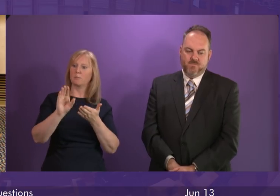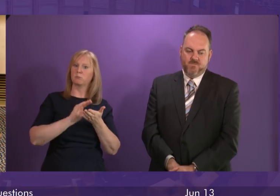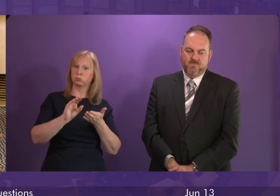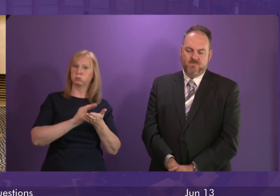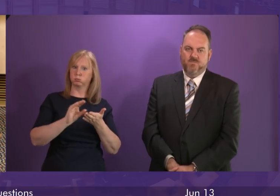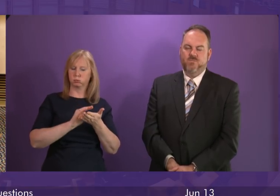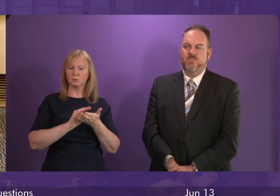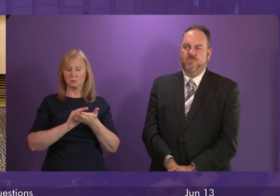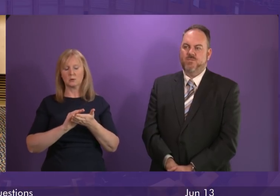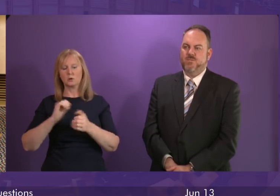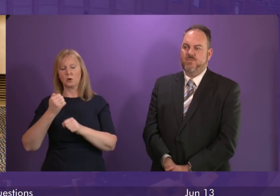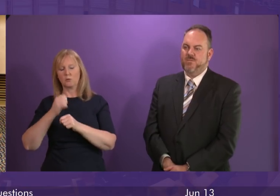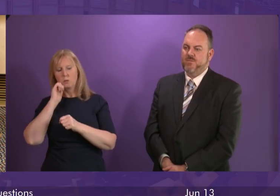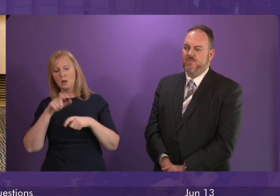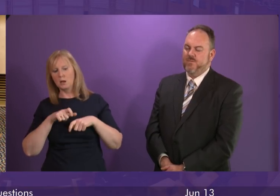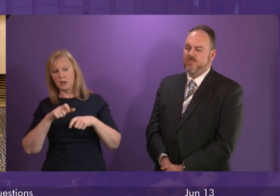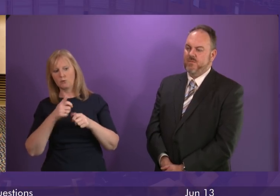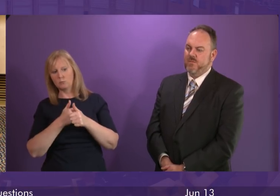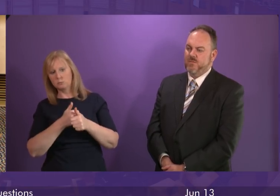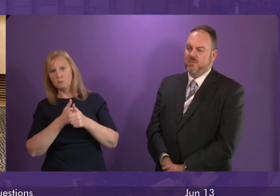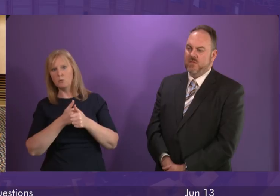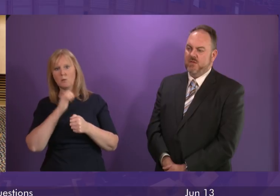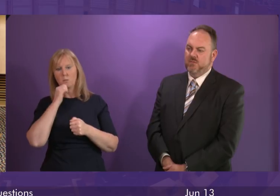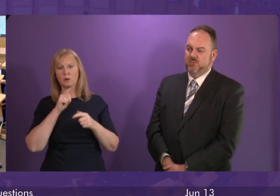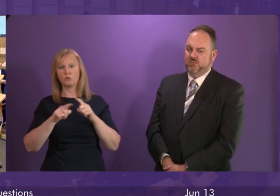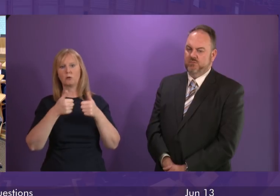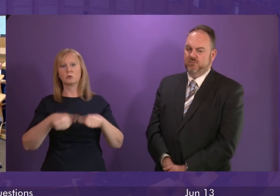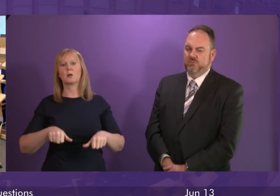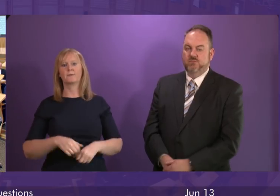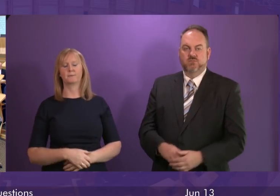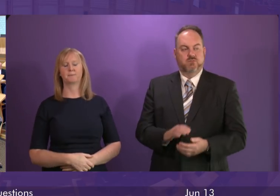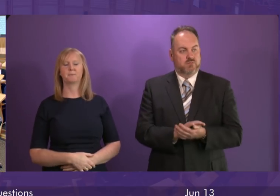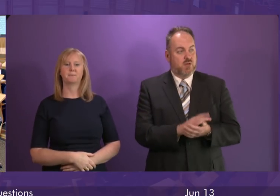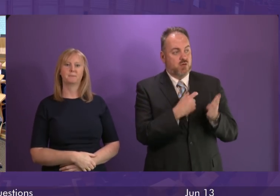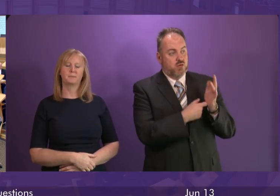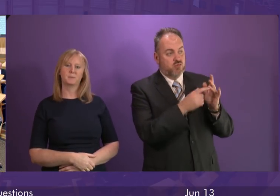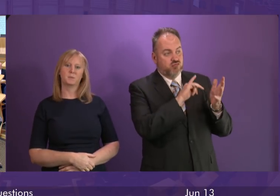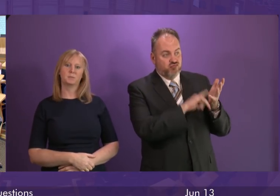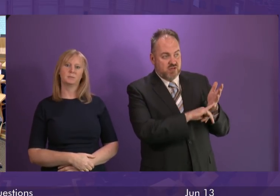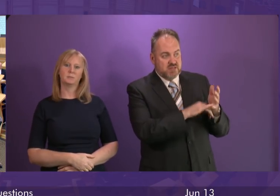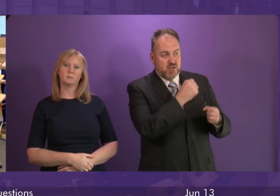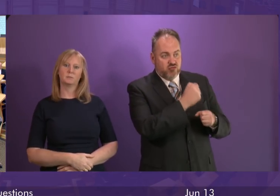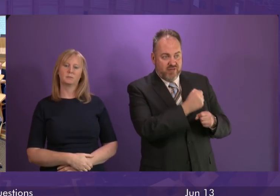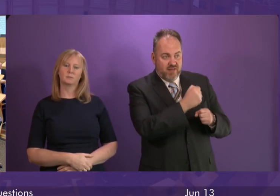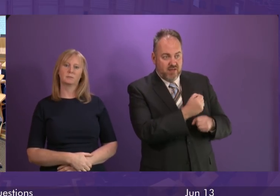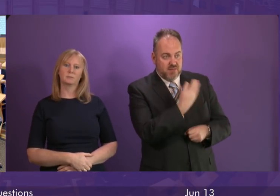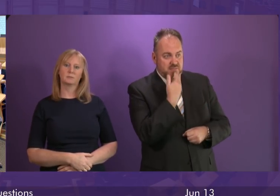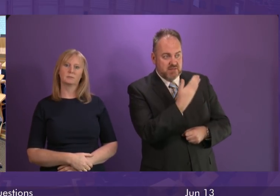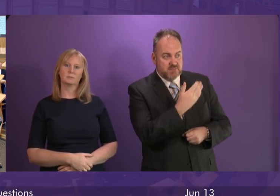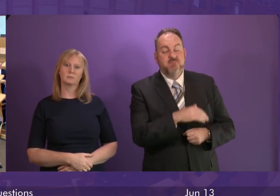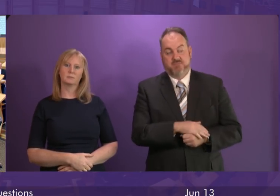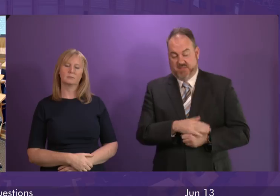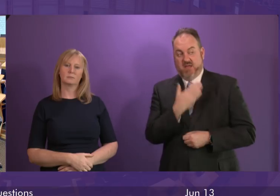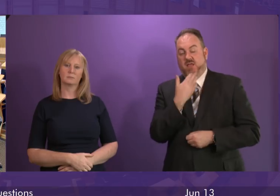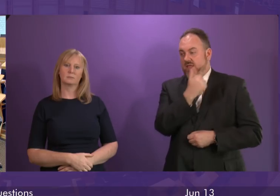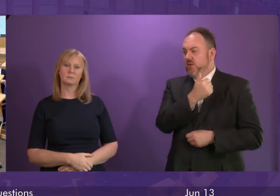continue to do everything to resolve this situation as quickly as possible. Ross Greer, to be followed by Fulton McGregor. Thank